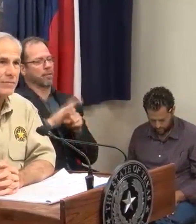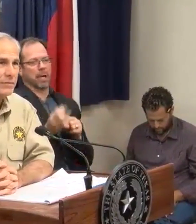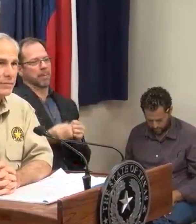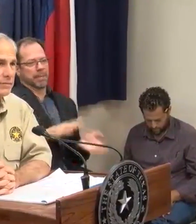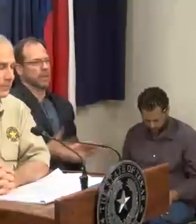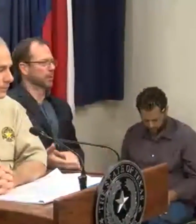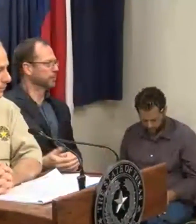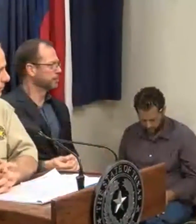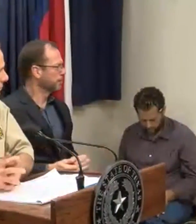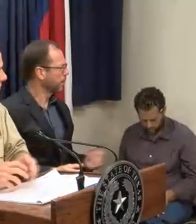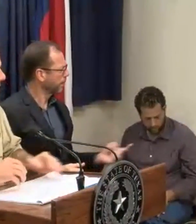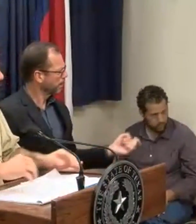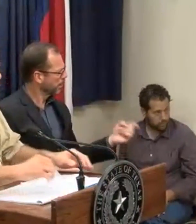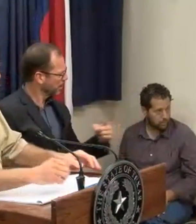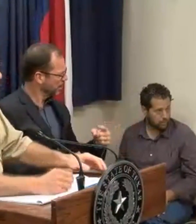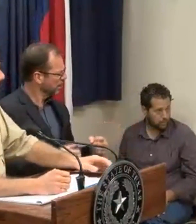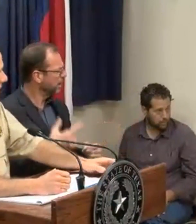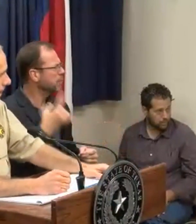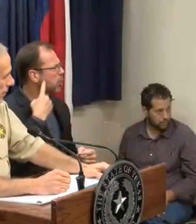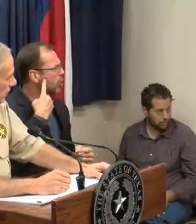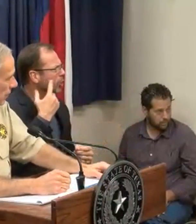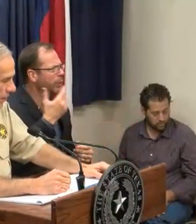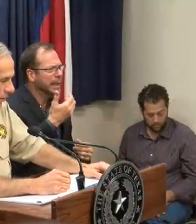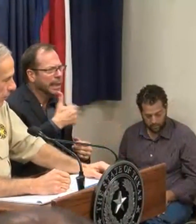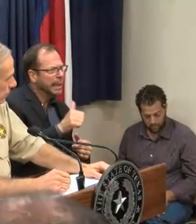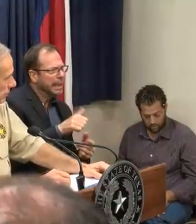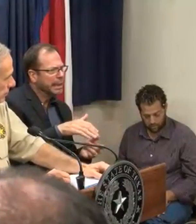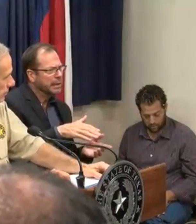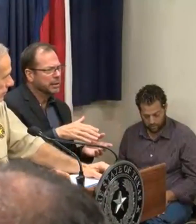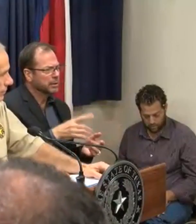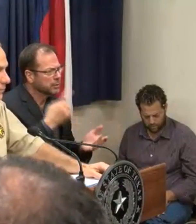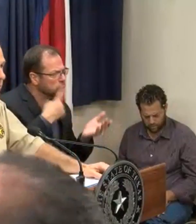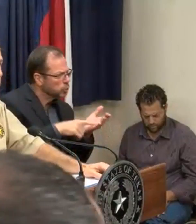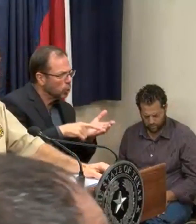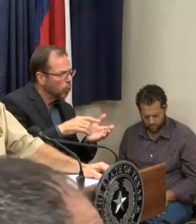time. Have you received any unconfirmed before that you're looking into? MR. No.